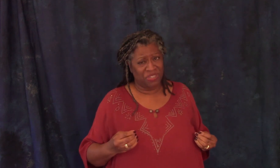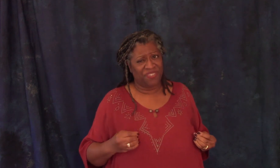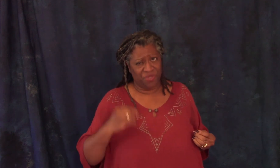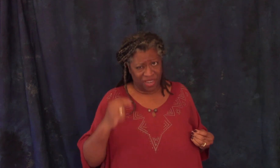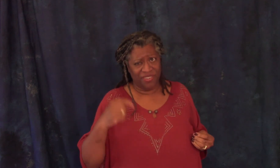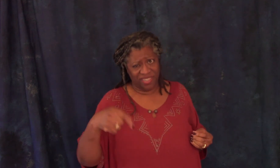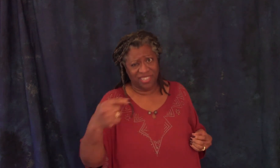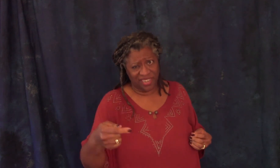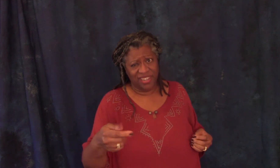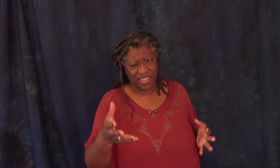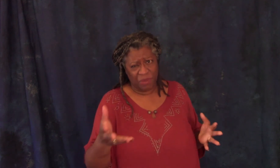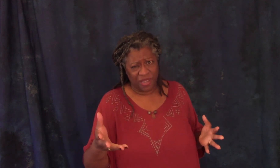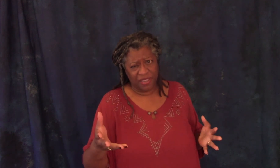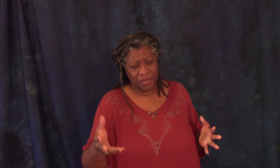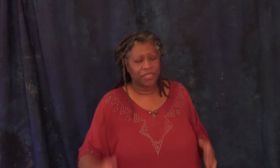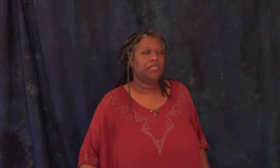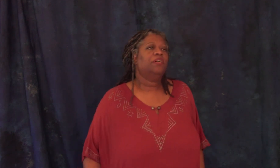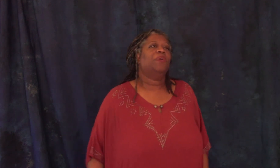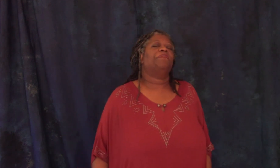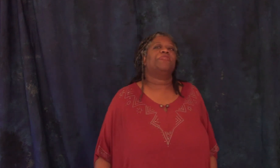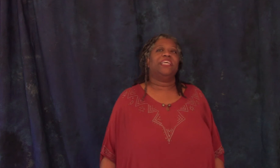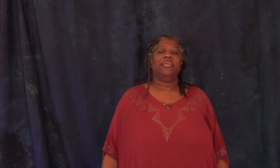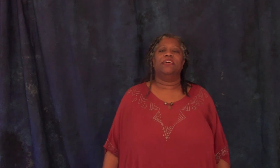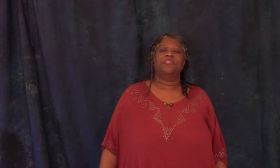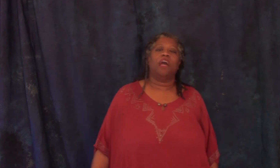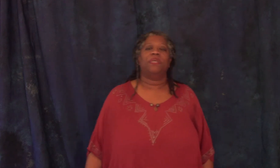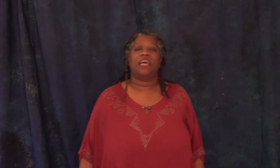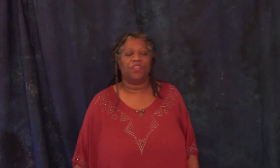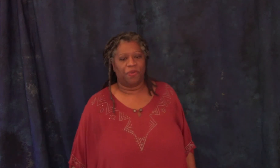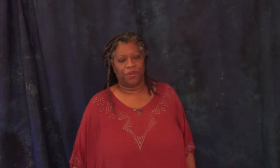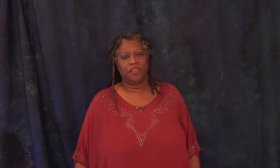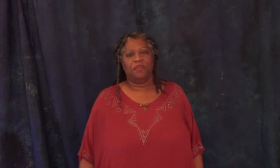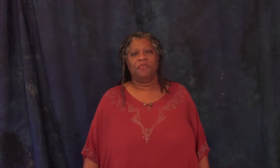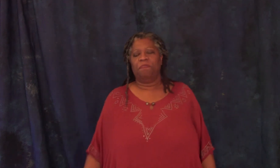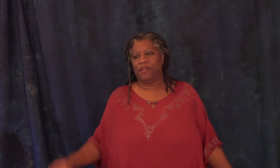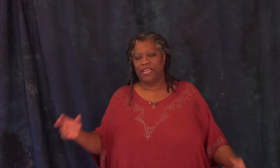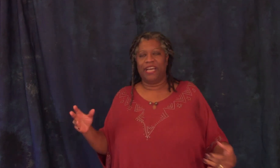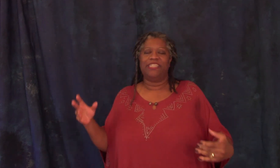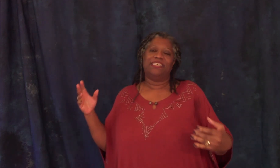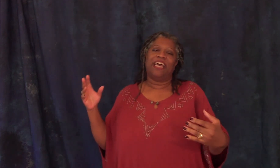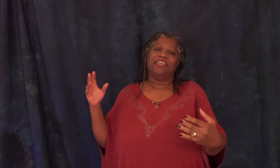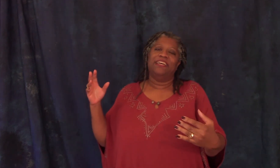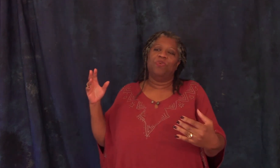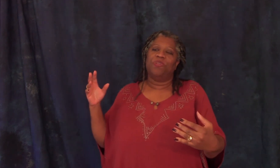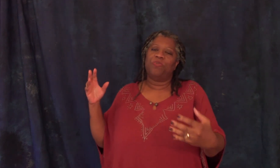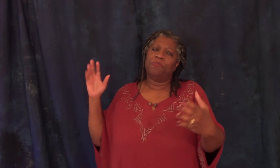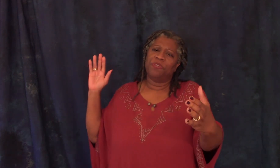if i have to do it every single day you know i'm talking about well king was coming down the road and people had had well they were supposed to